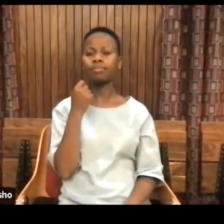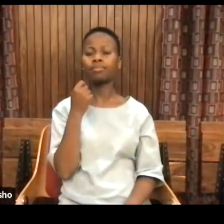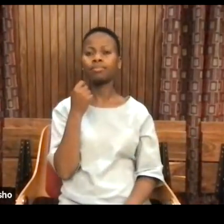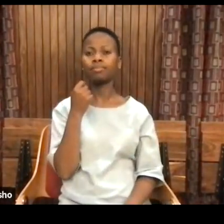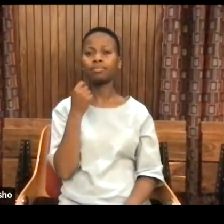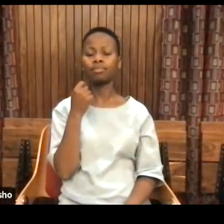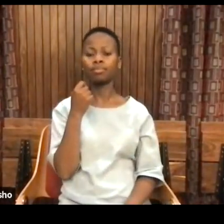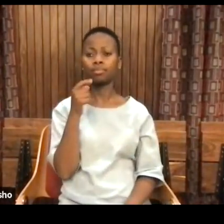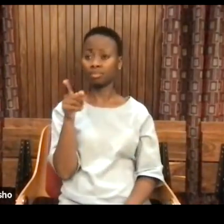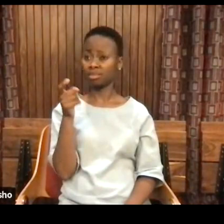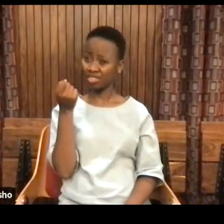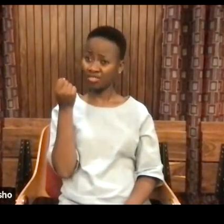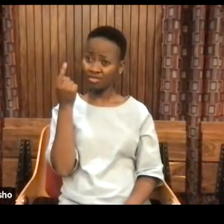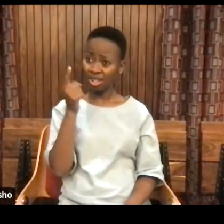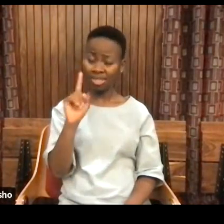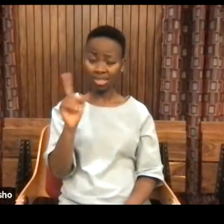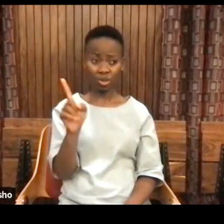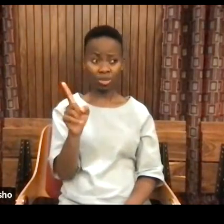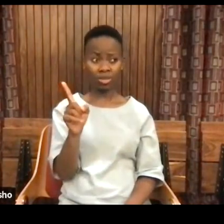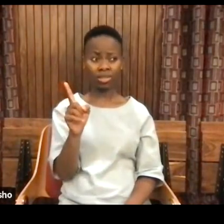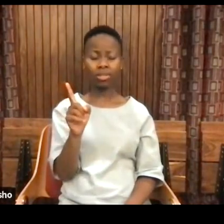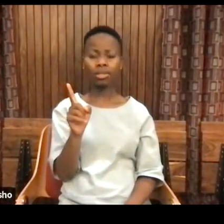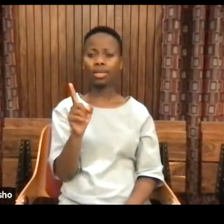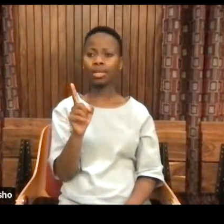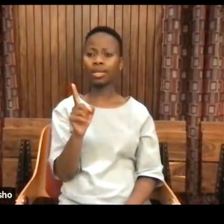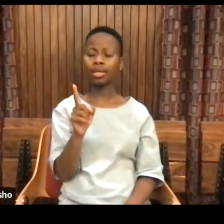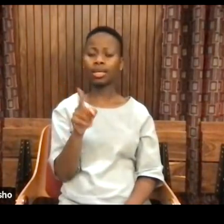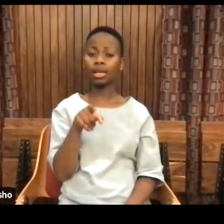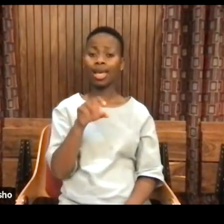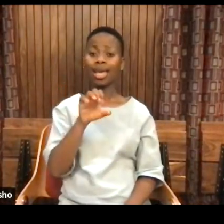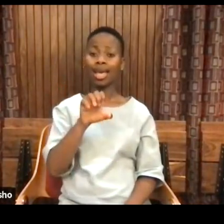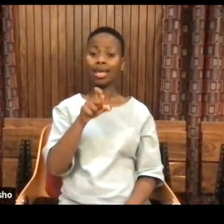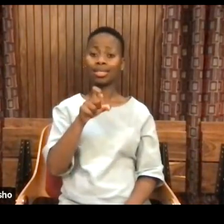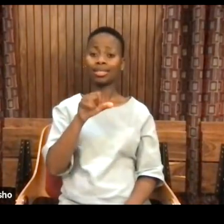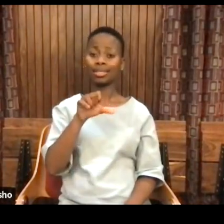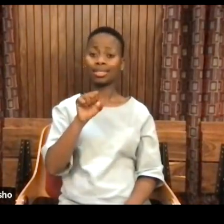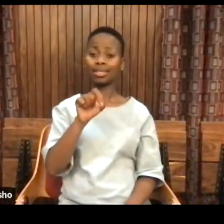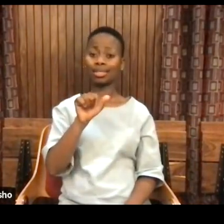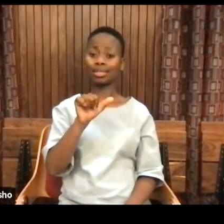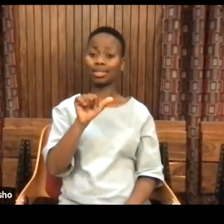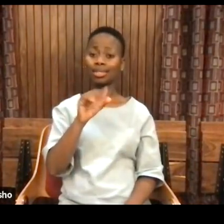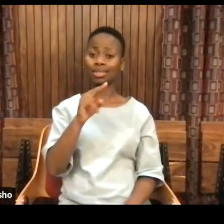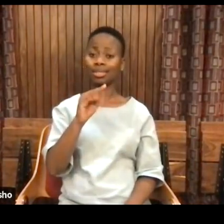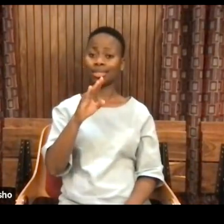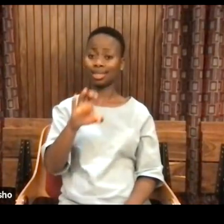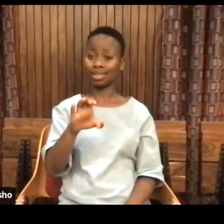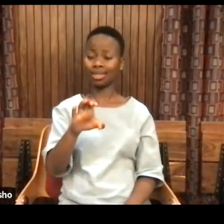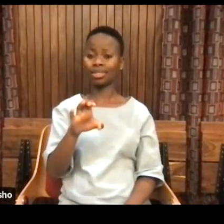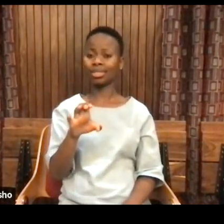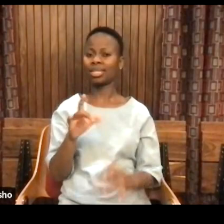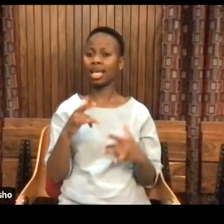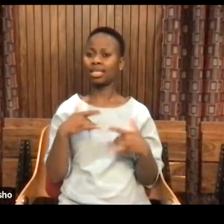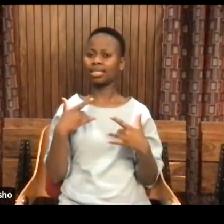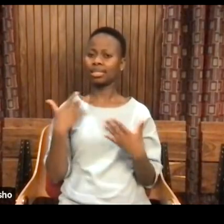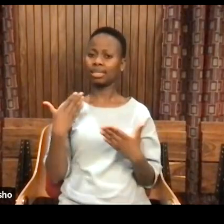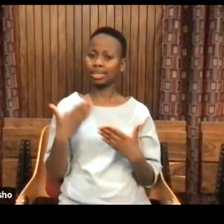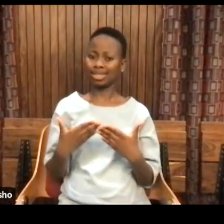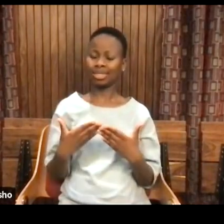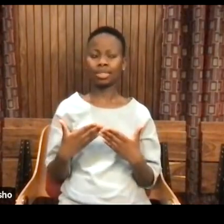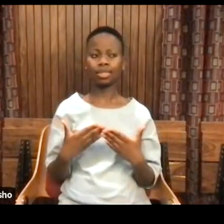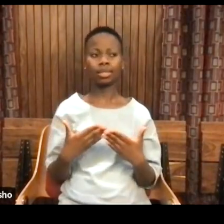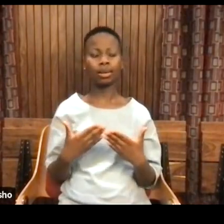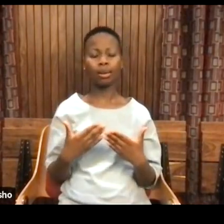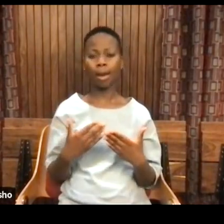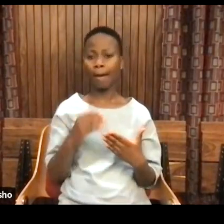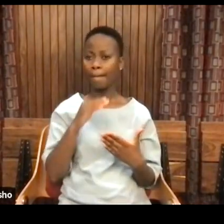thing you begin to realize is there's something about existing that poses the possibilities to us of what we